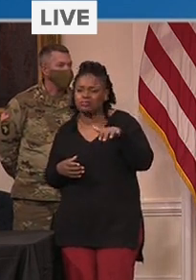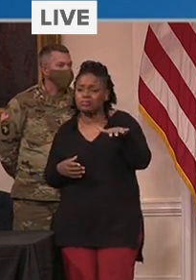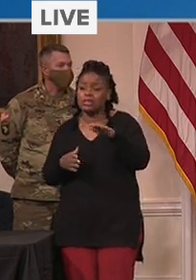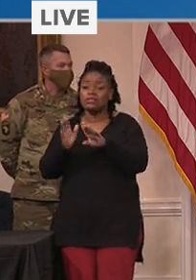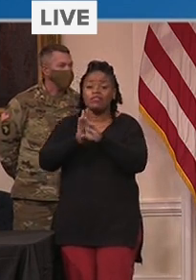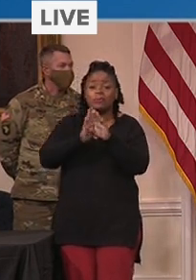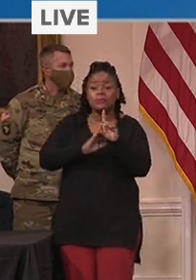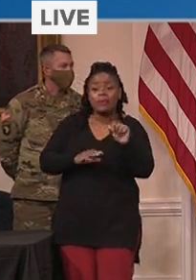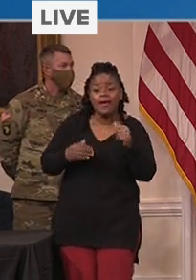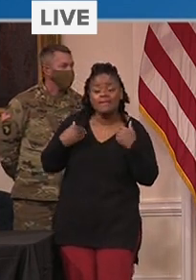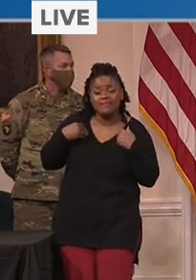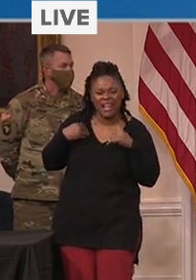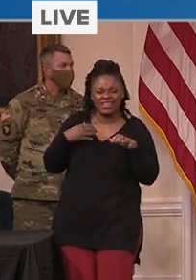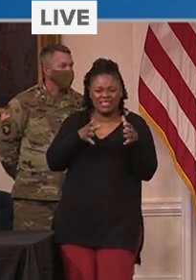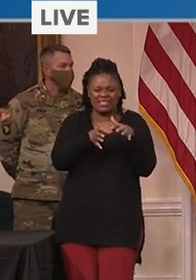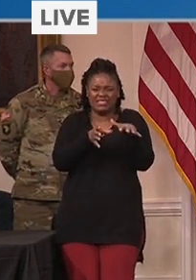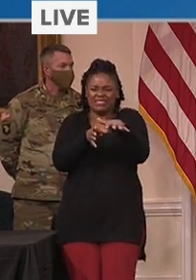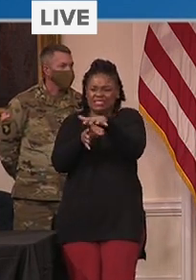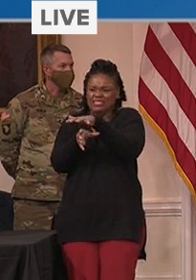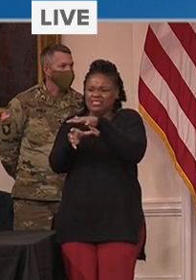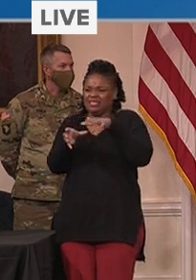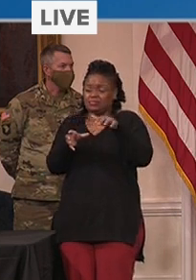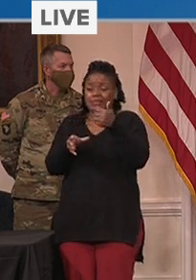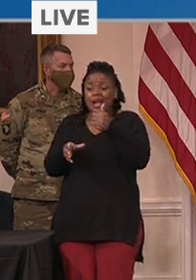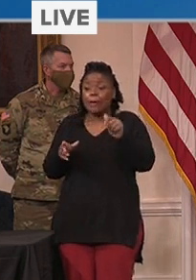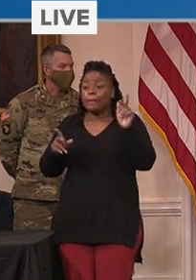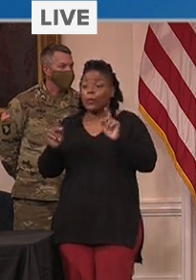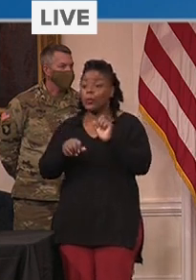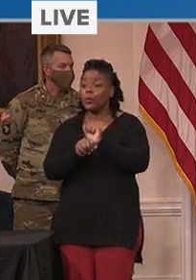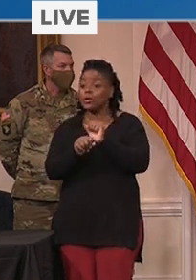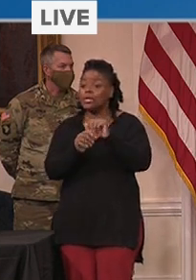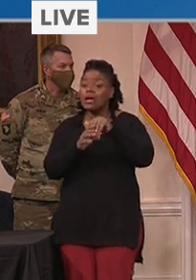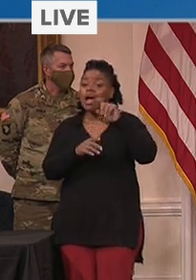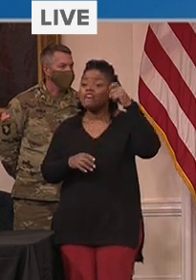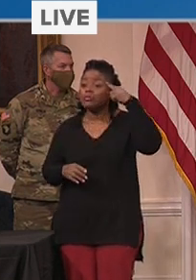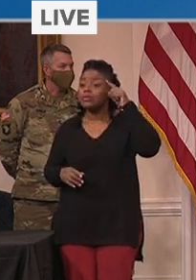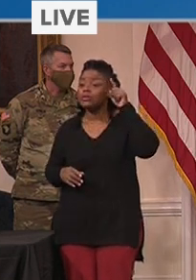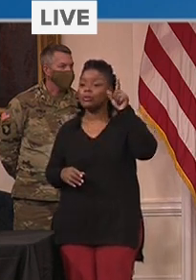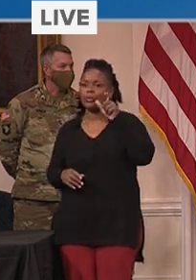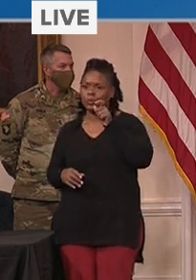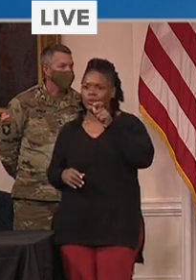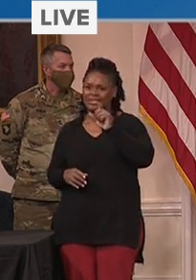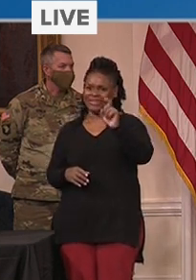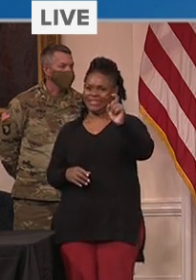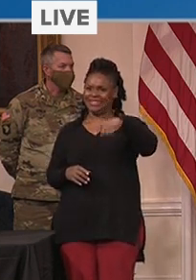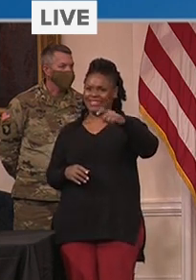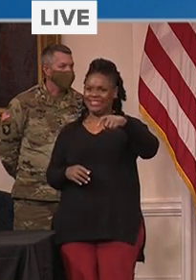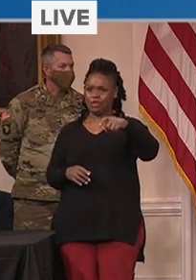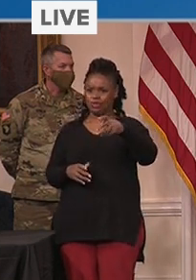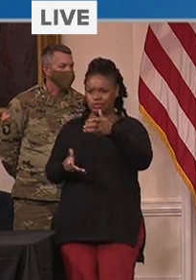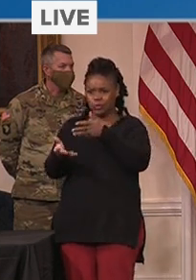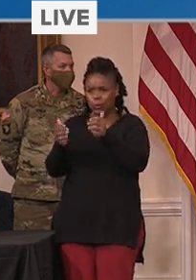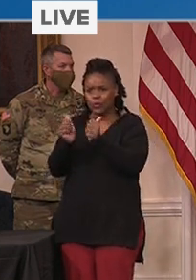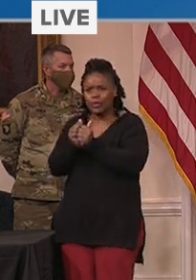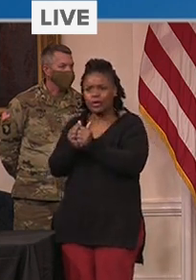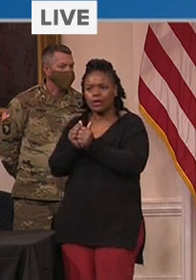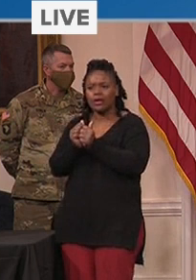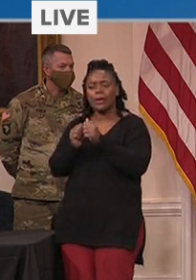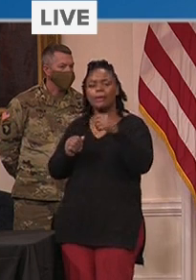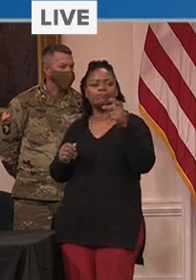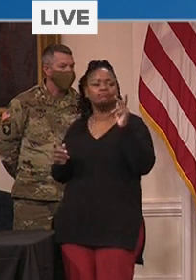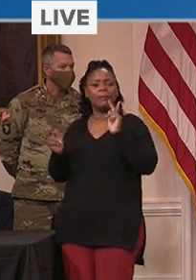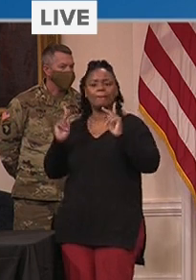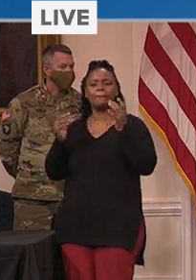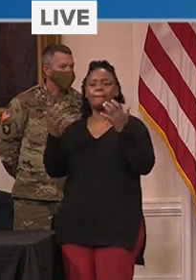continuity of government vaccinations, as well as teachers, childcare and